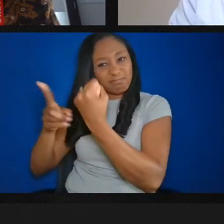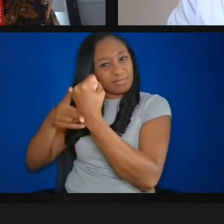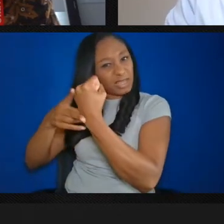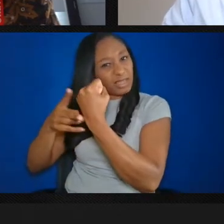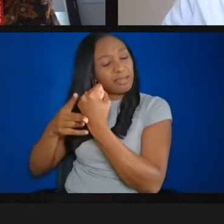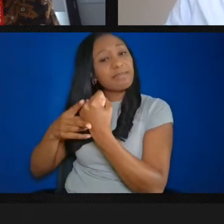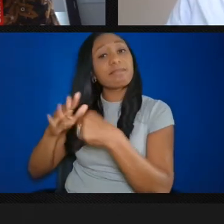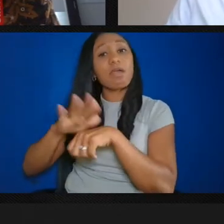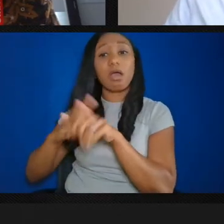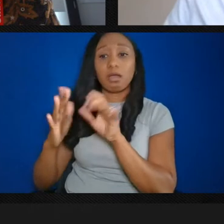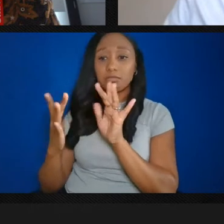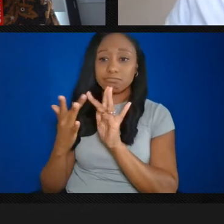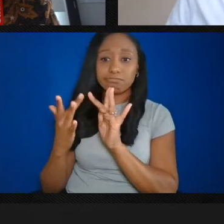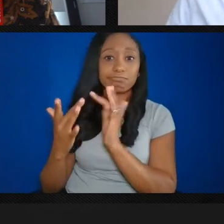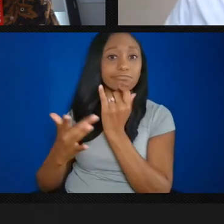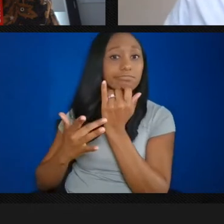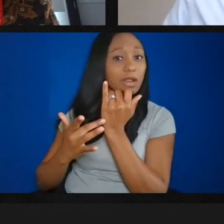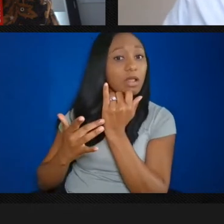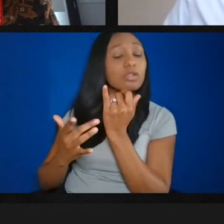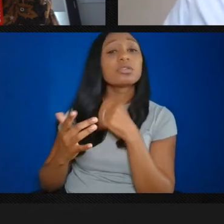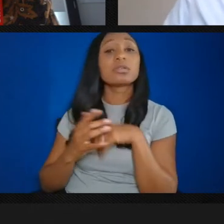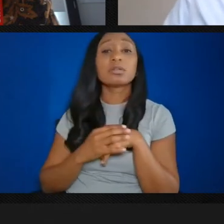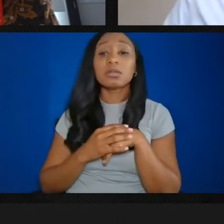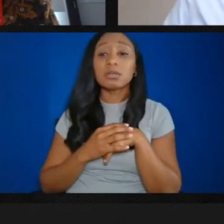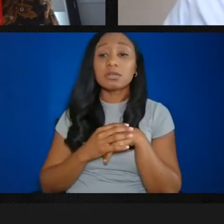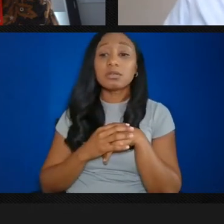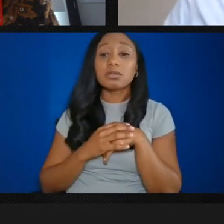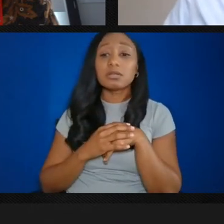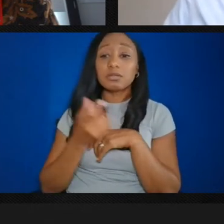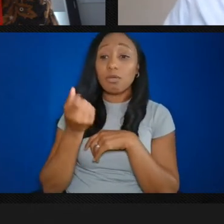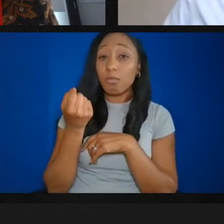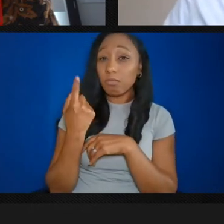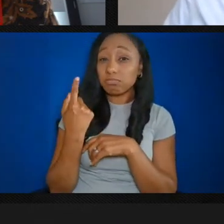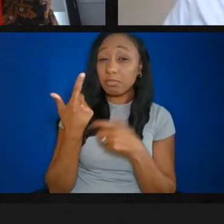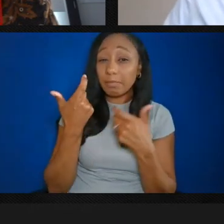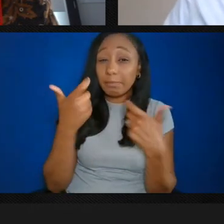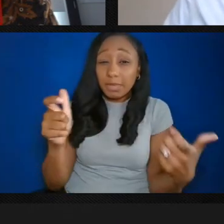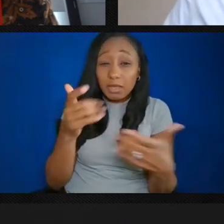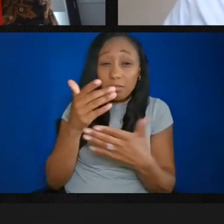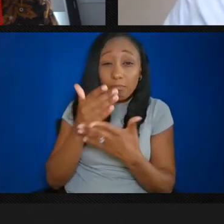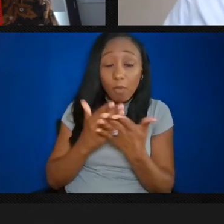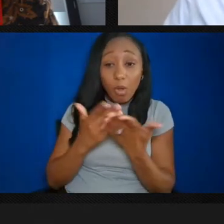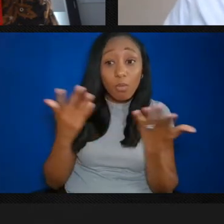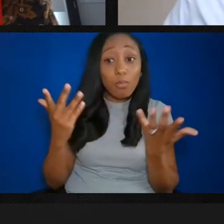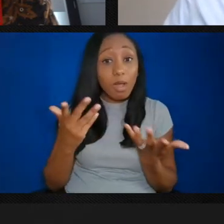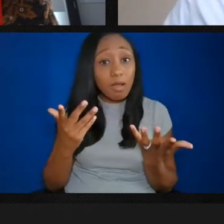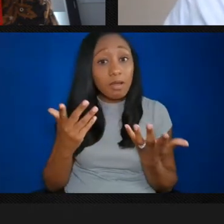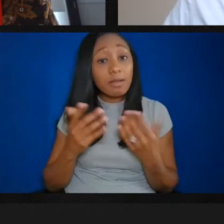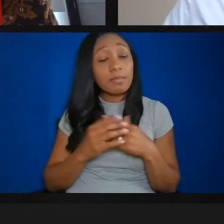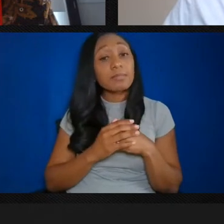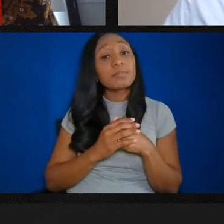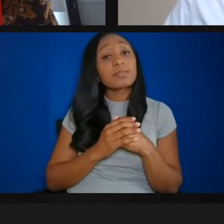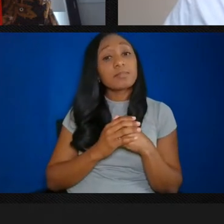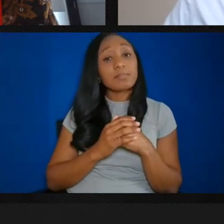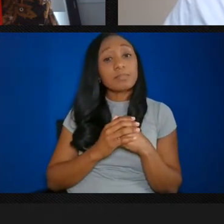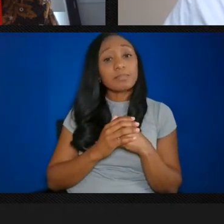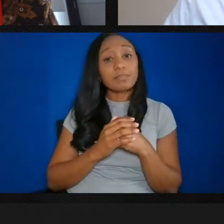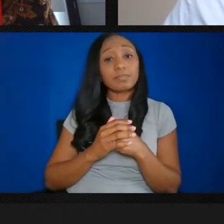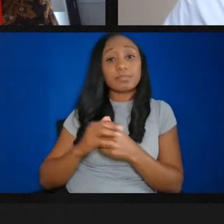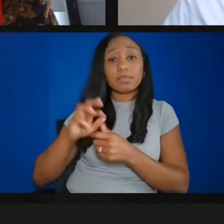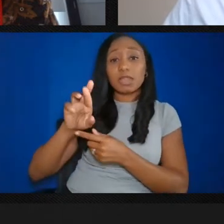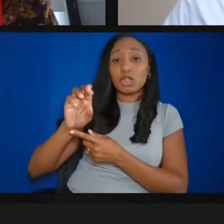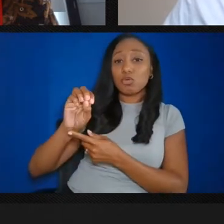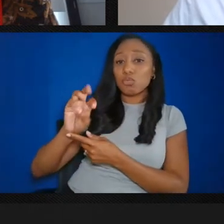And so, again, a big core of it is at Rau Boulevard,